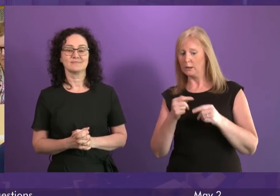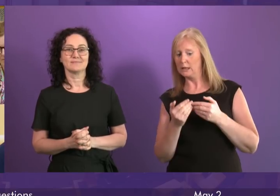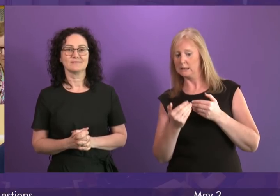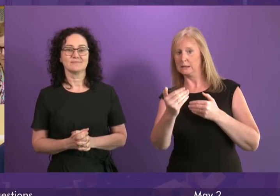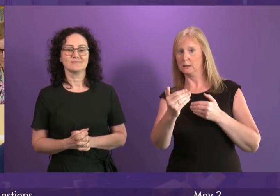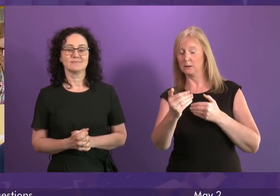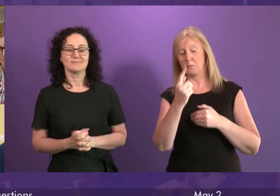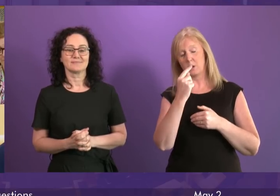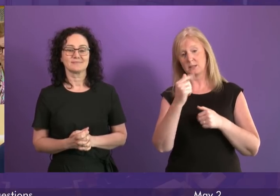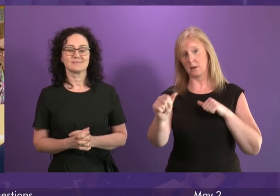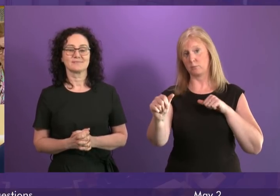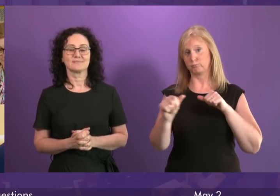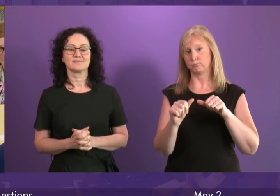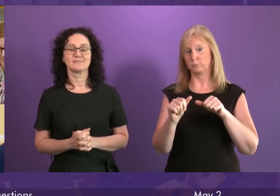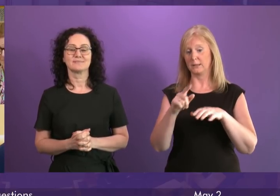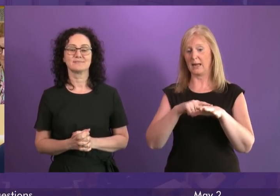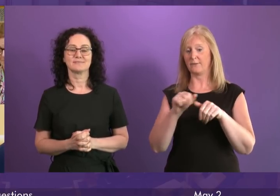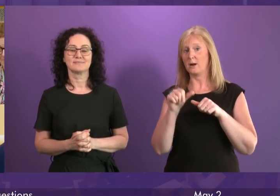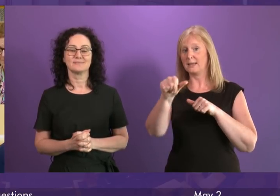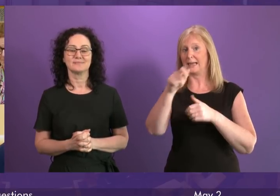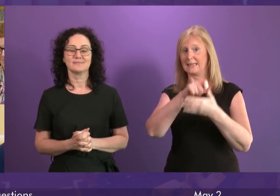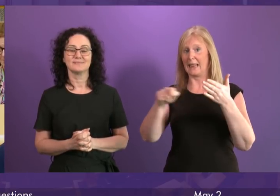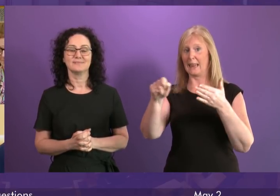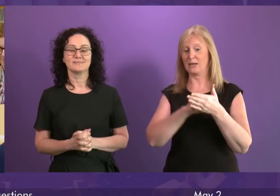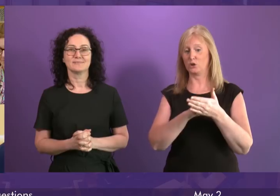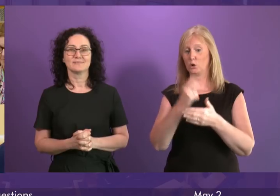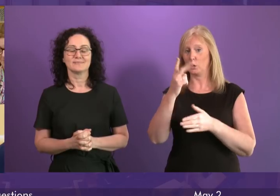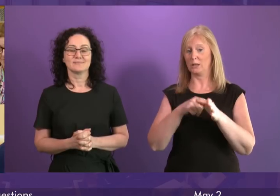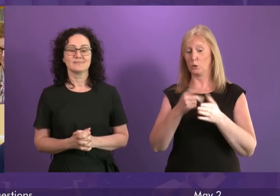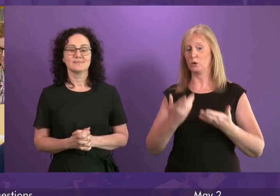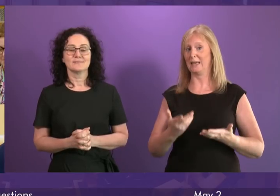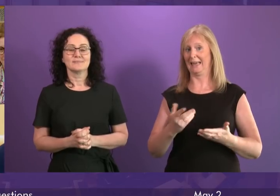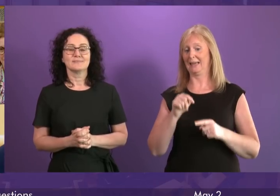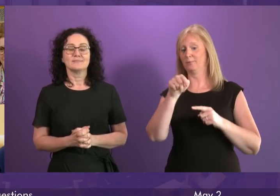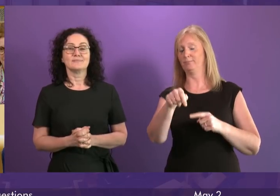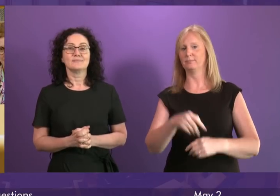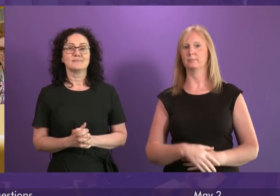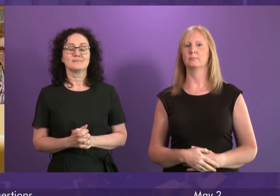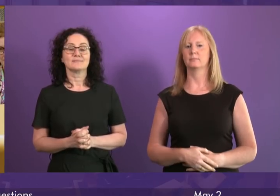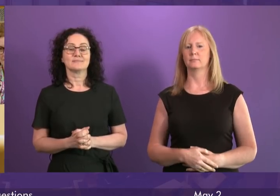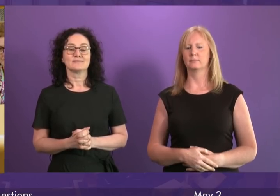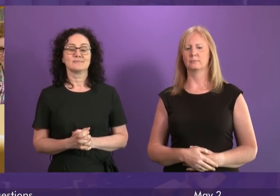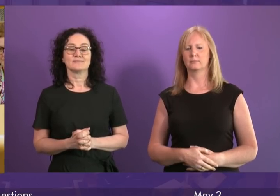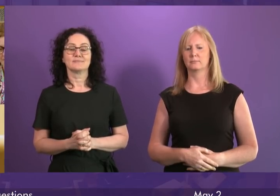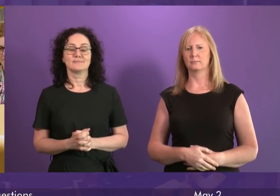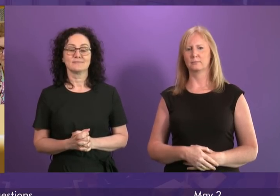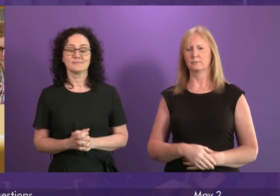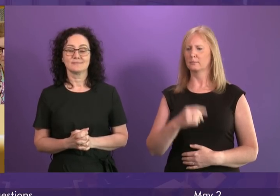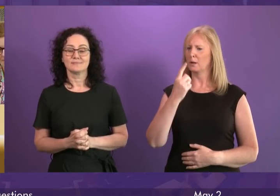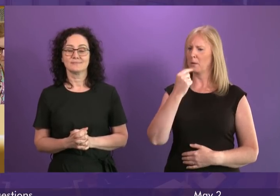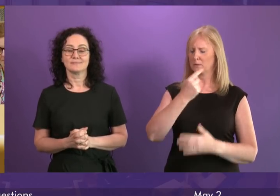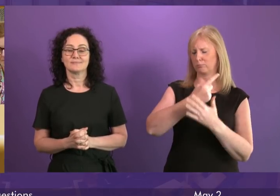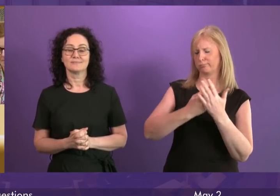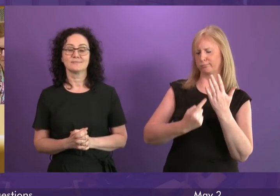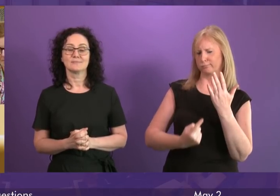less time, left to her before the next election two years today. Now, perhaps there is actually a reason why, in that great big long list of